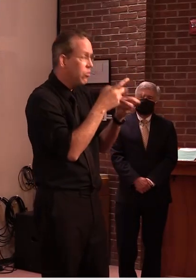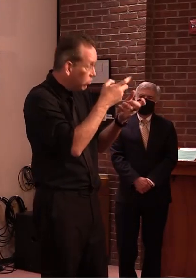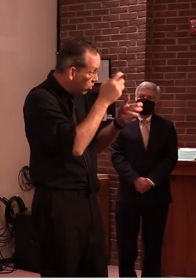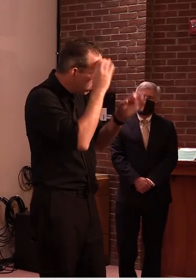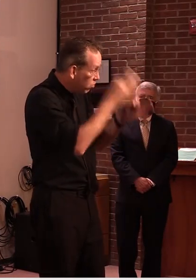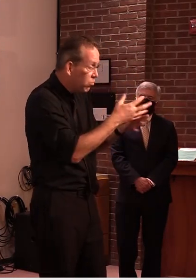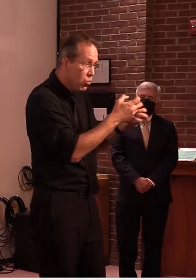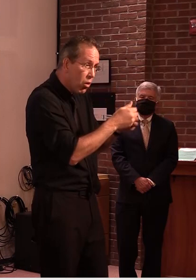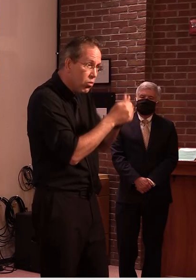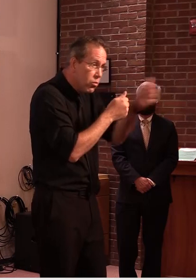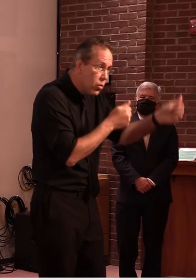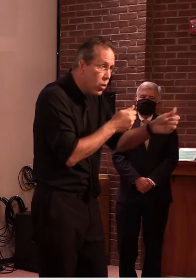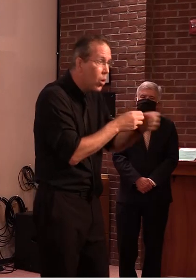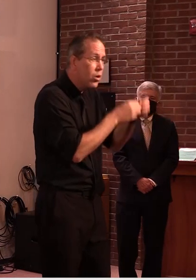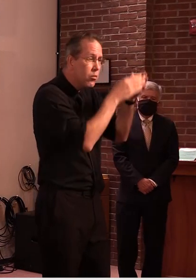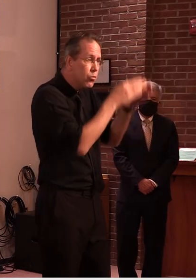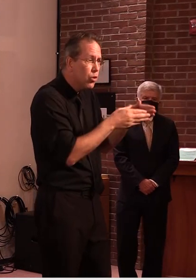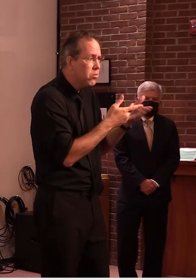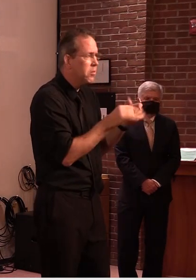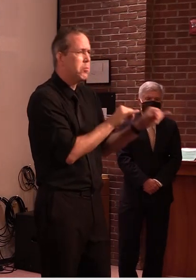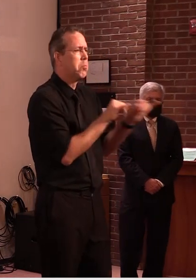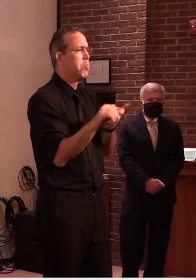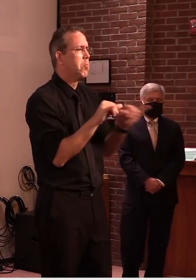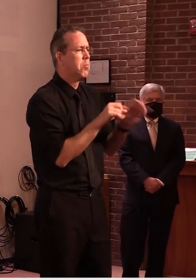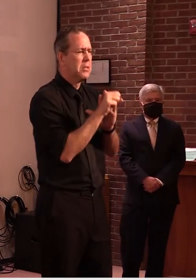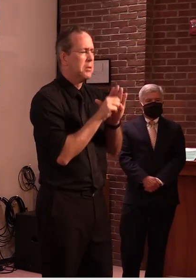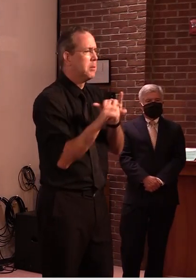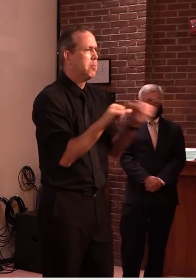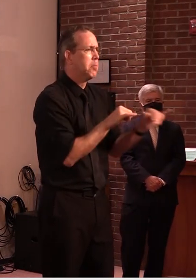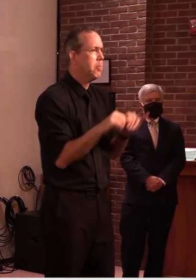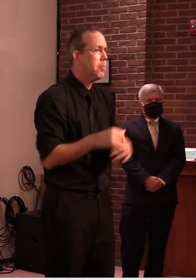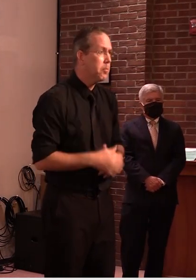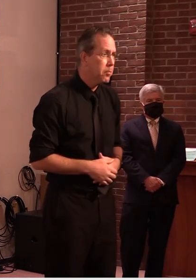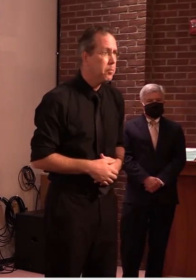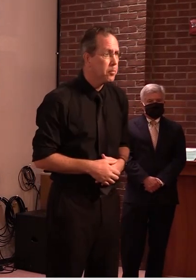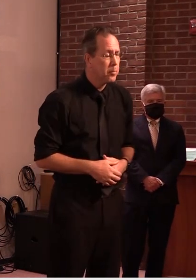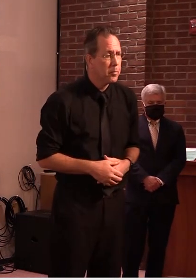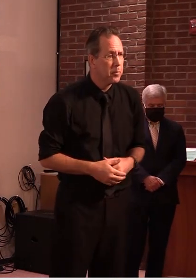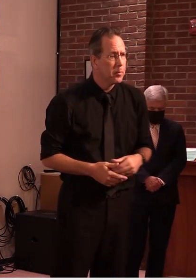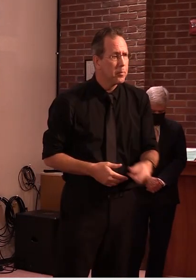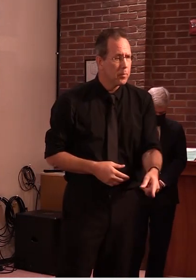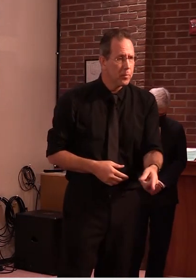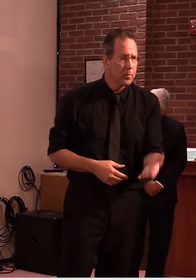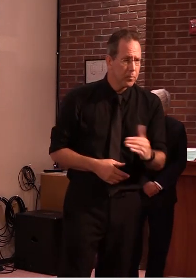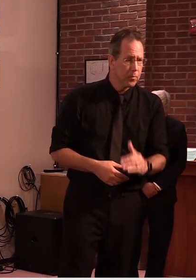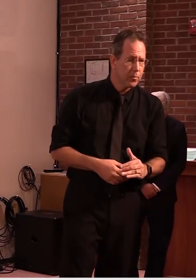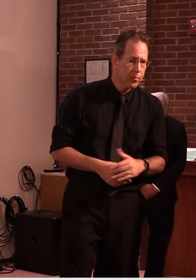mike donahue the islander